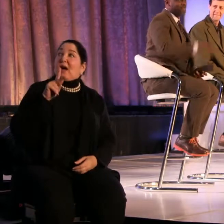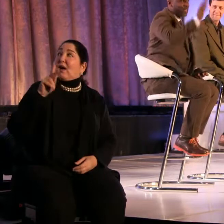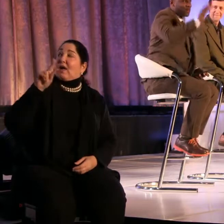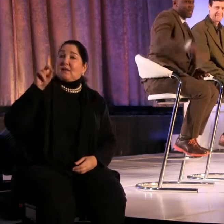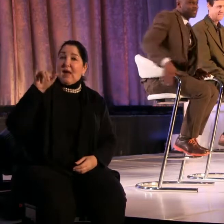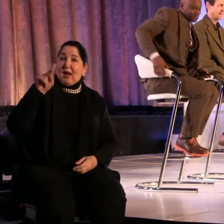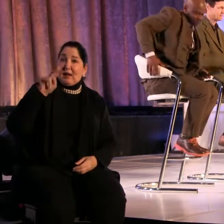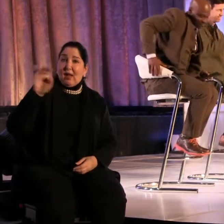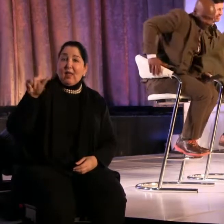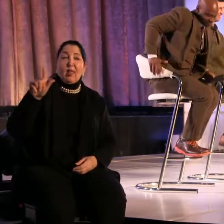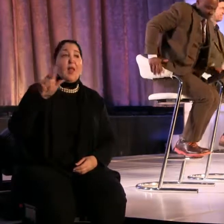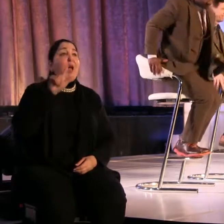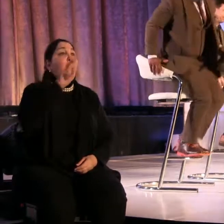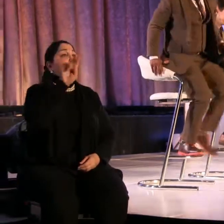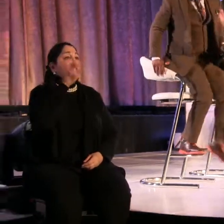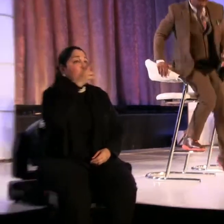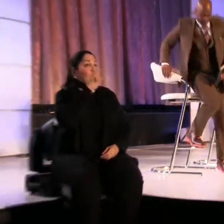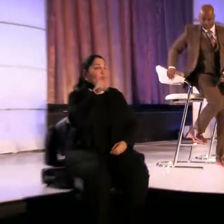stage. Thank you, guys.